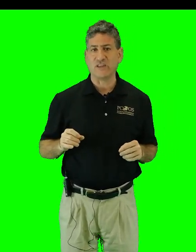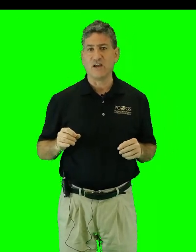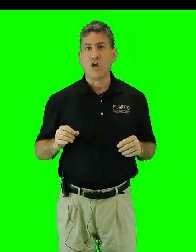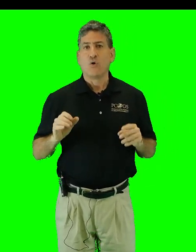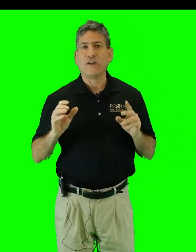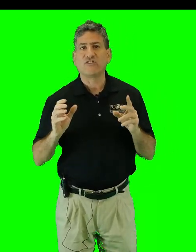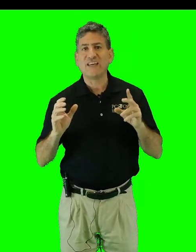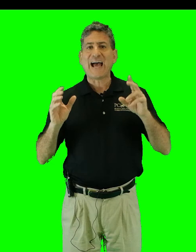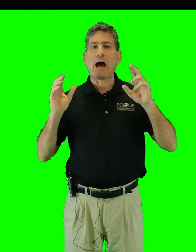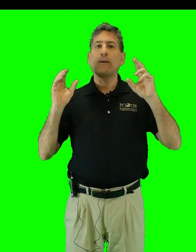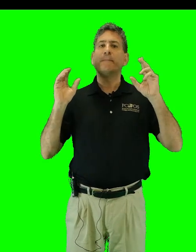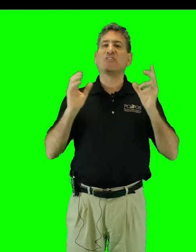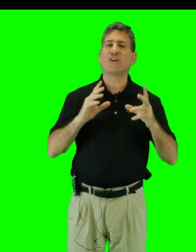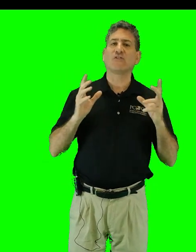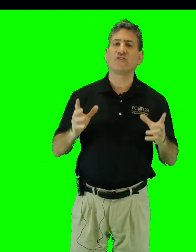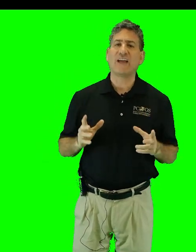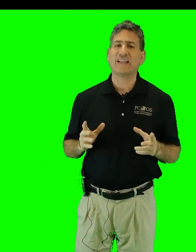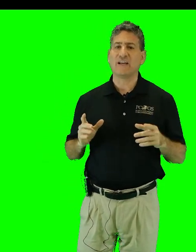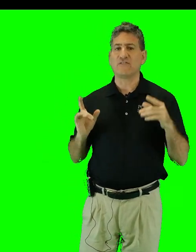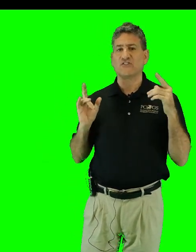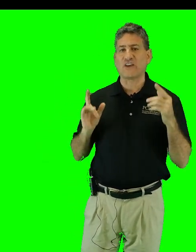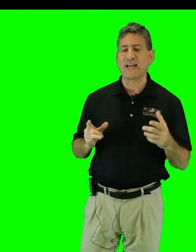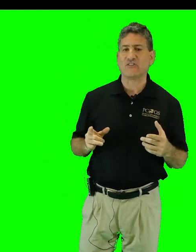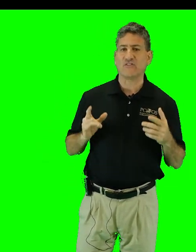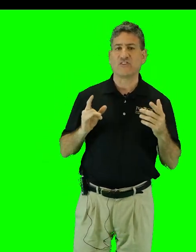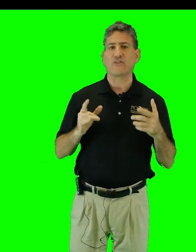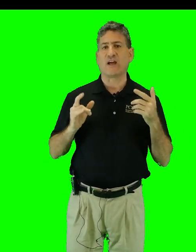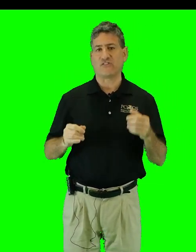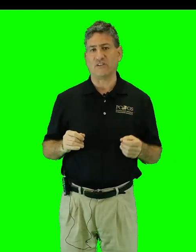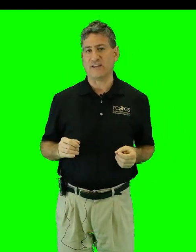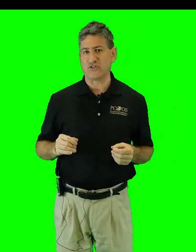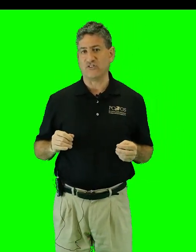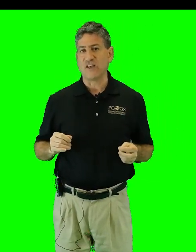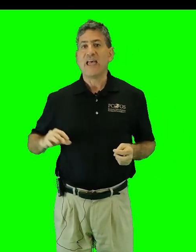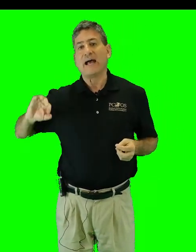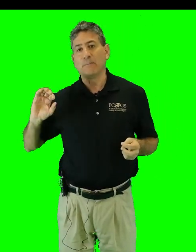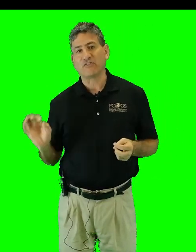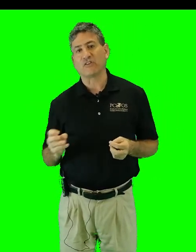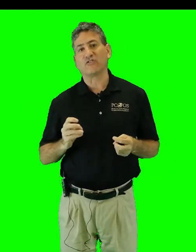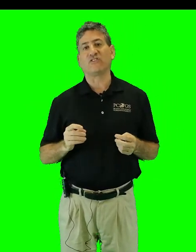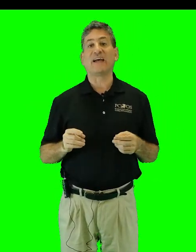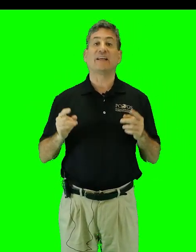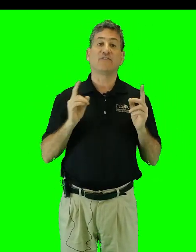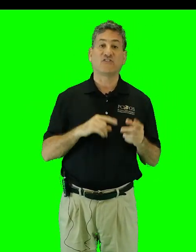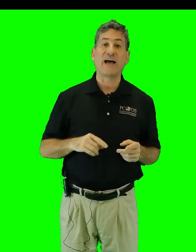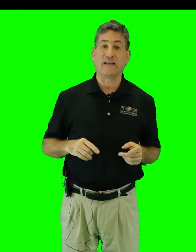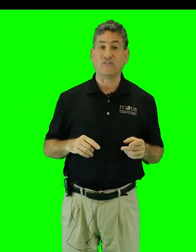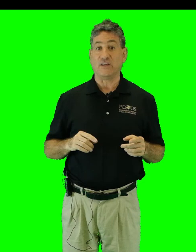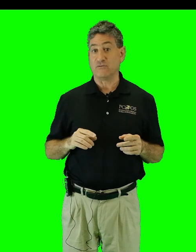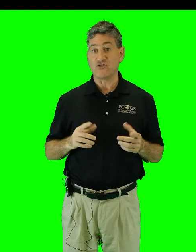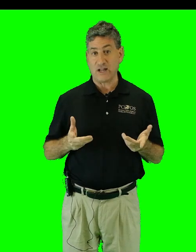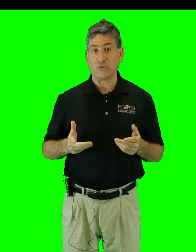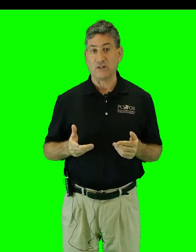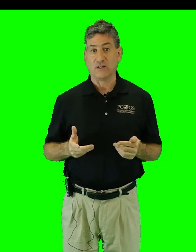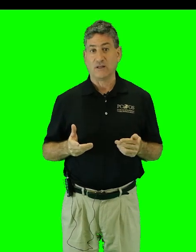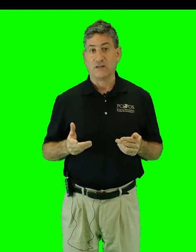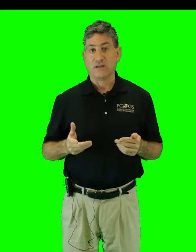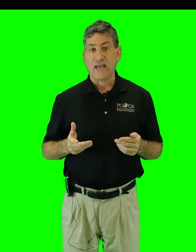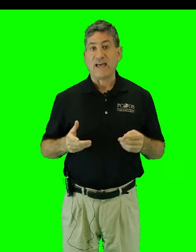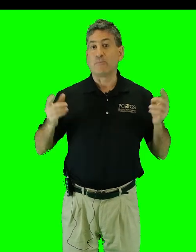we see how a misunderstanding of the science of southern oscillations and a misunderstanding of science in general has